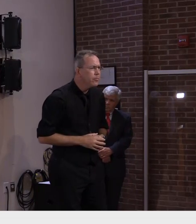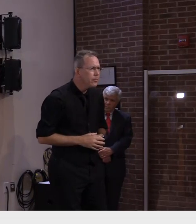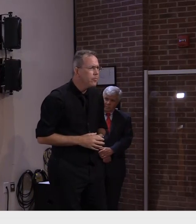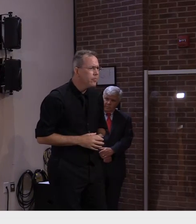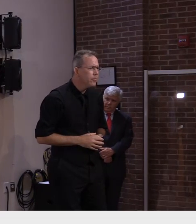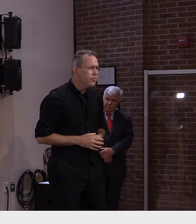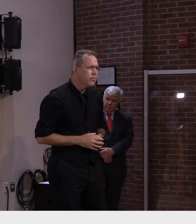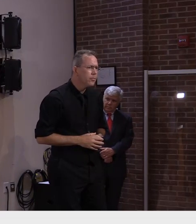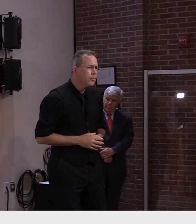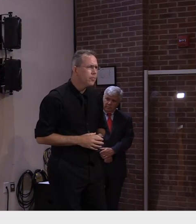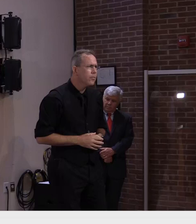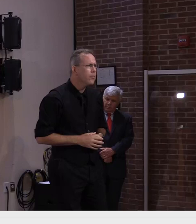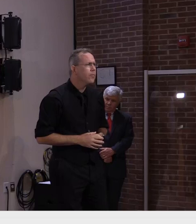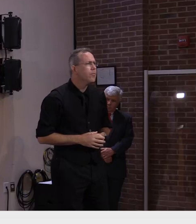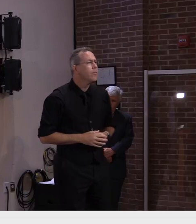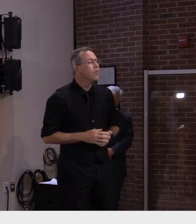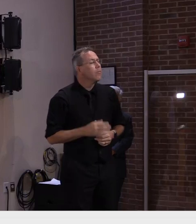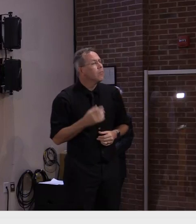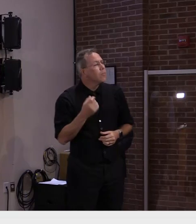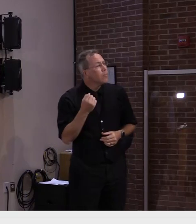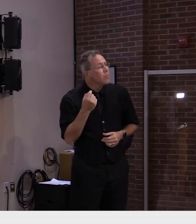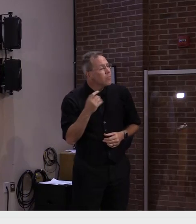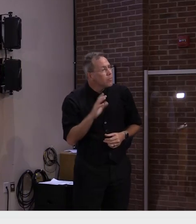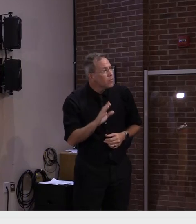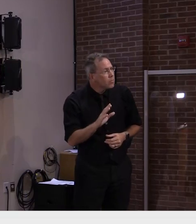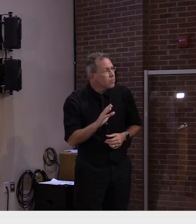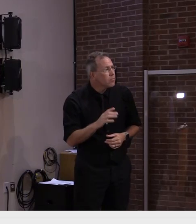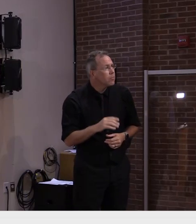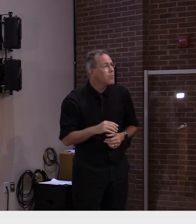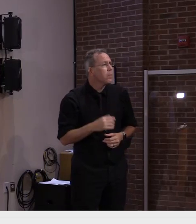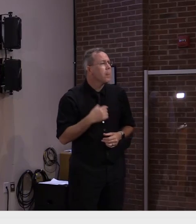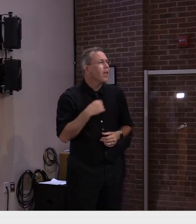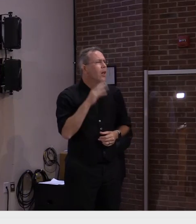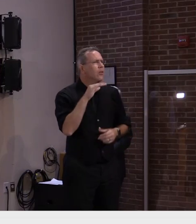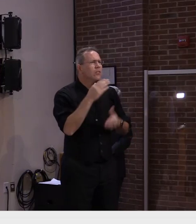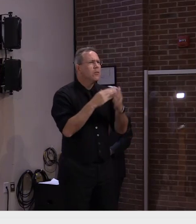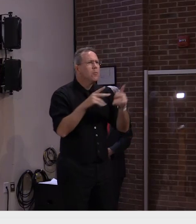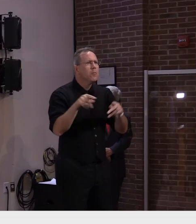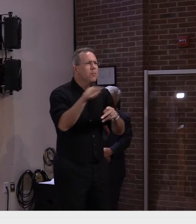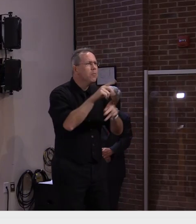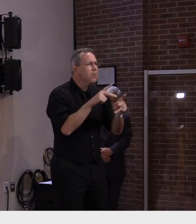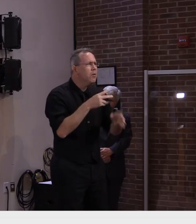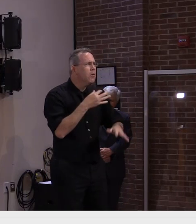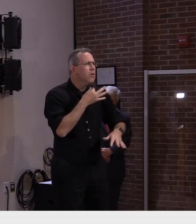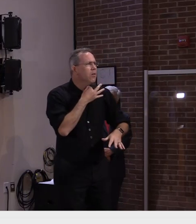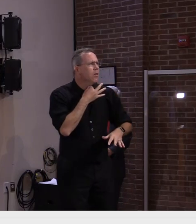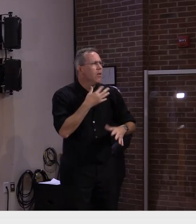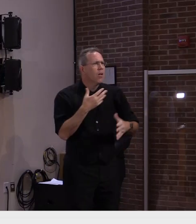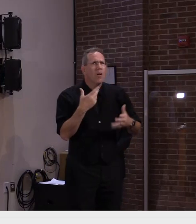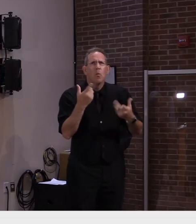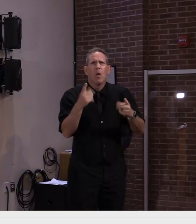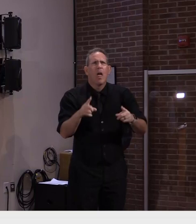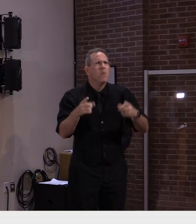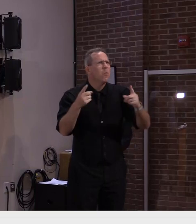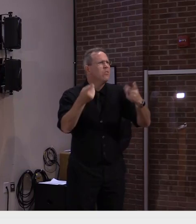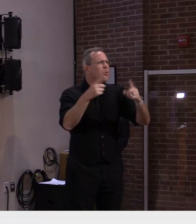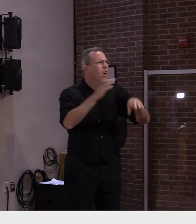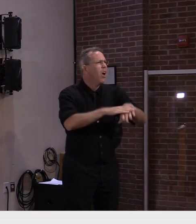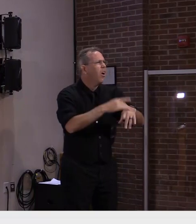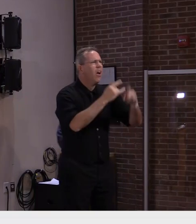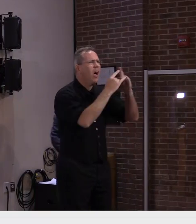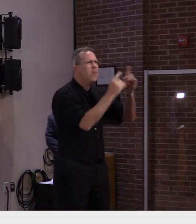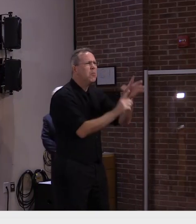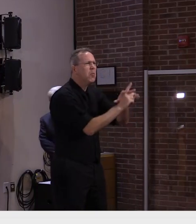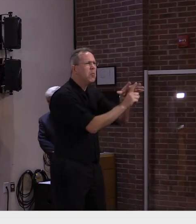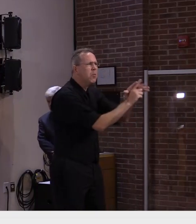But I do respect the fact that people are hungry for information when they know that they may have had a family member who